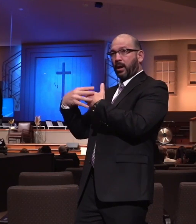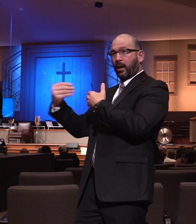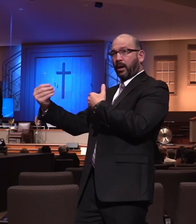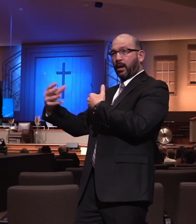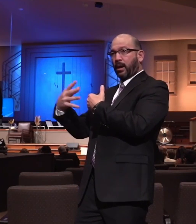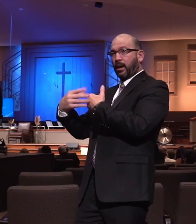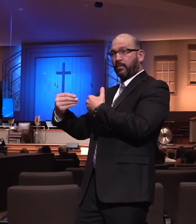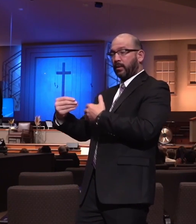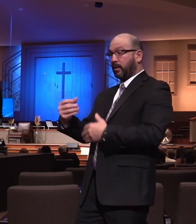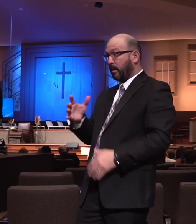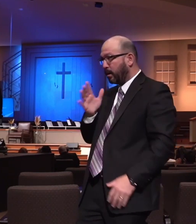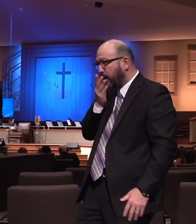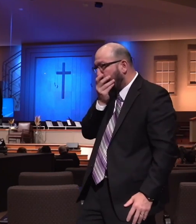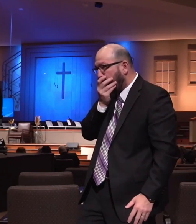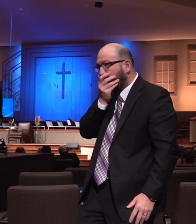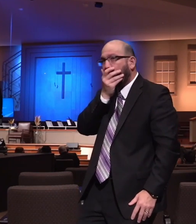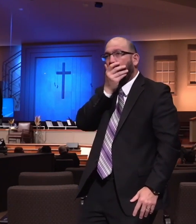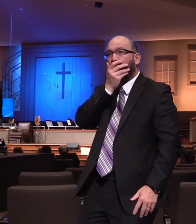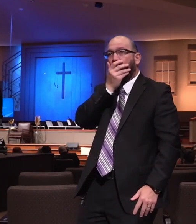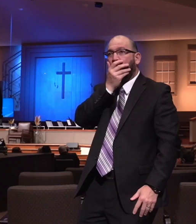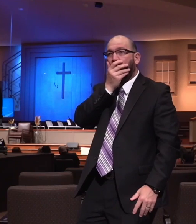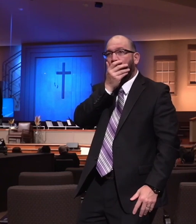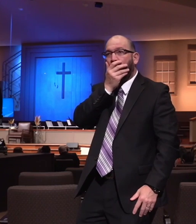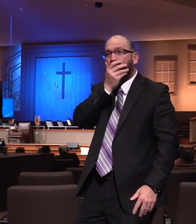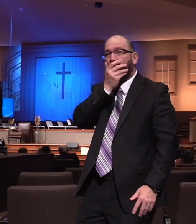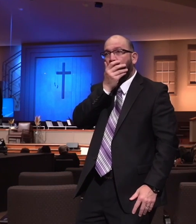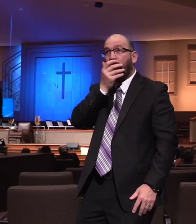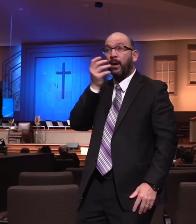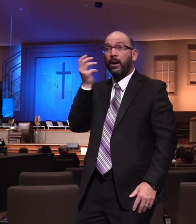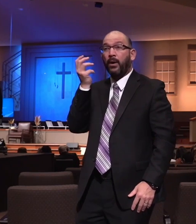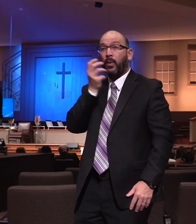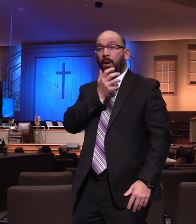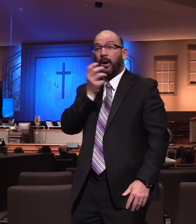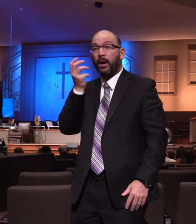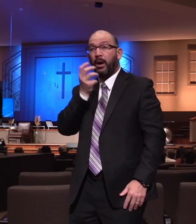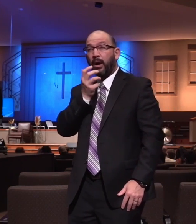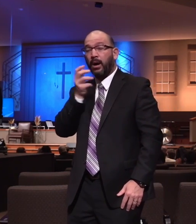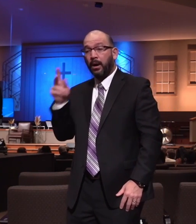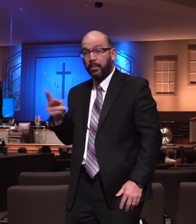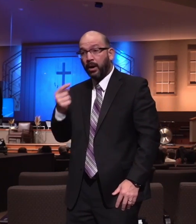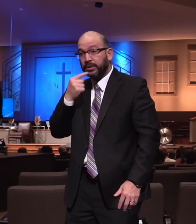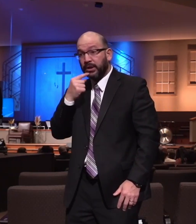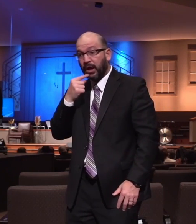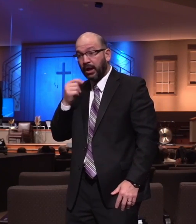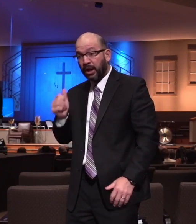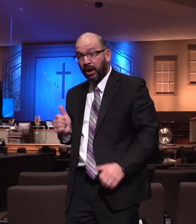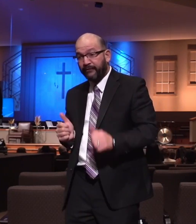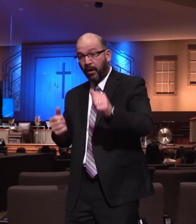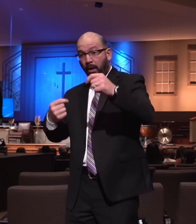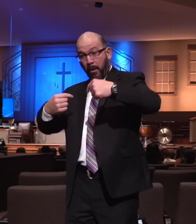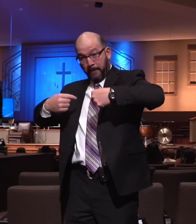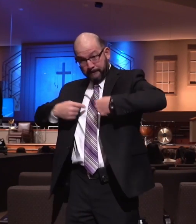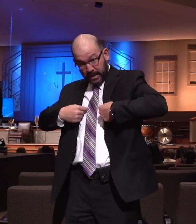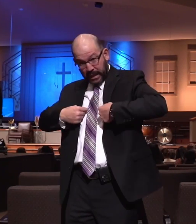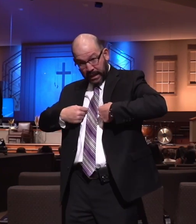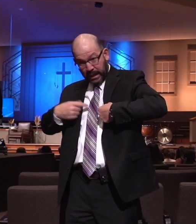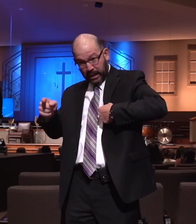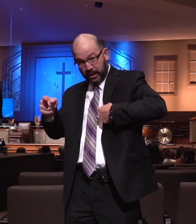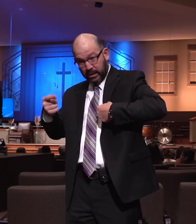And here we see this admonition from the Apostle Paul, follow me as I follow Christ. Dads, would you say that with me? Follow